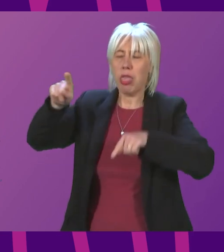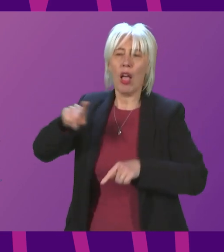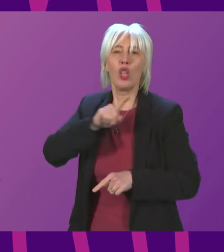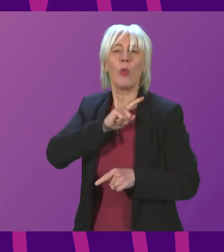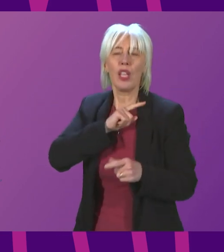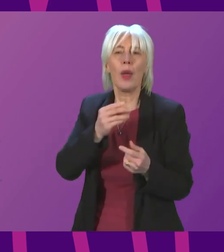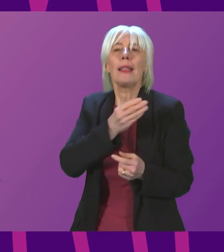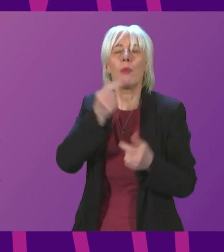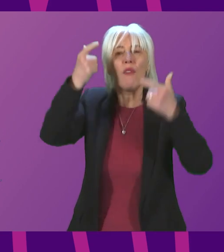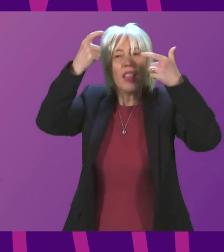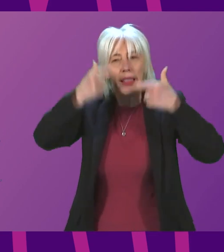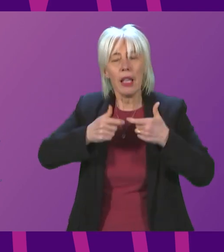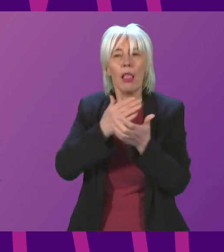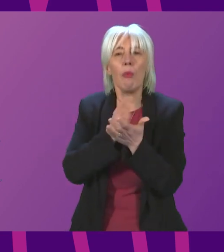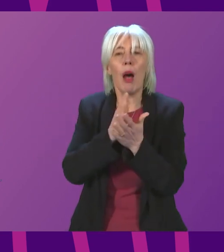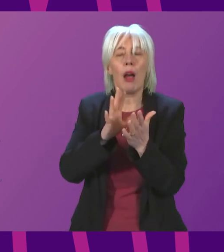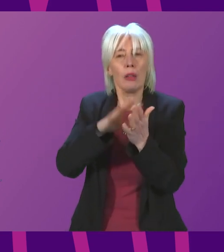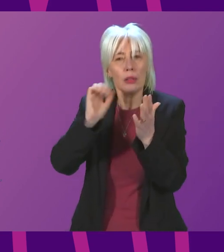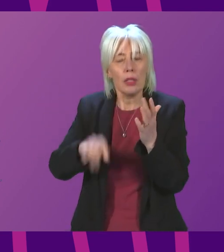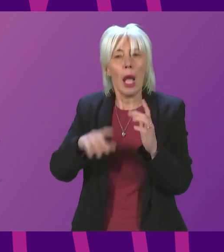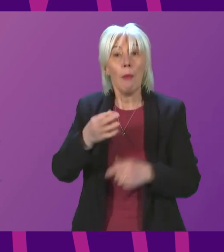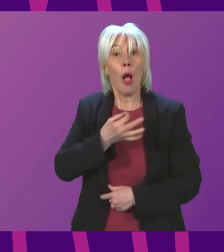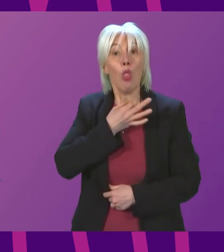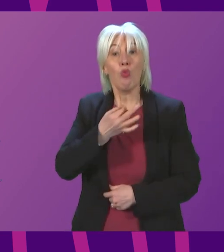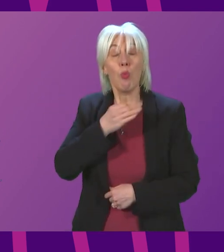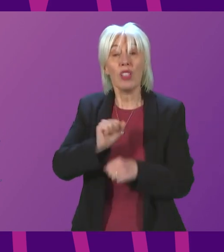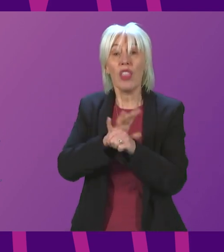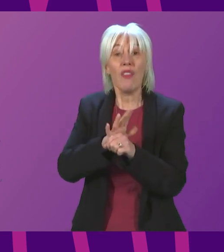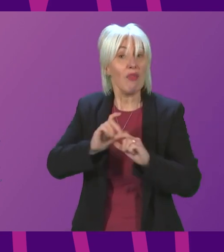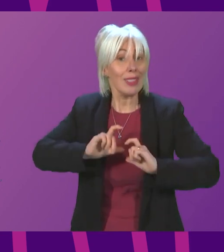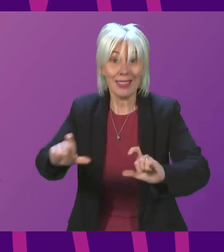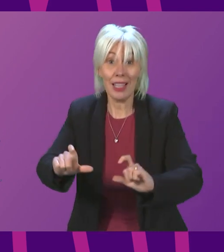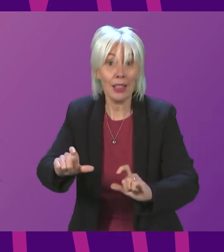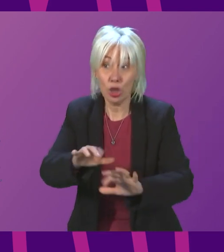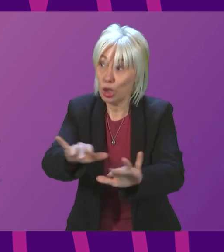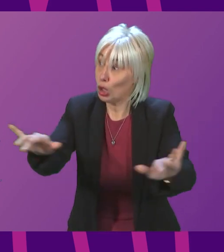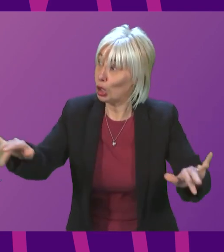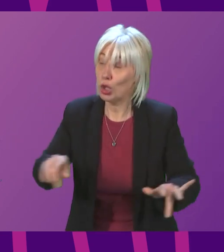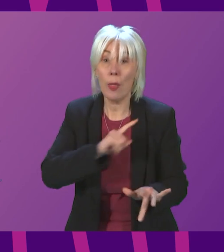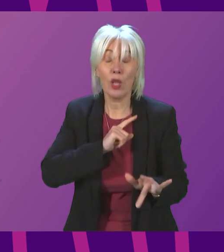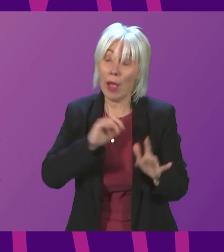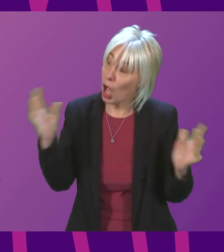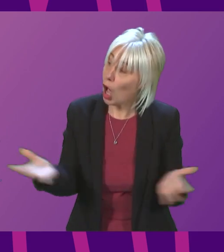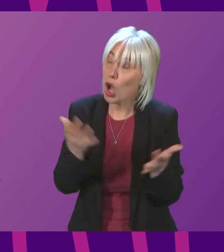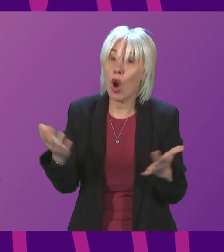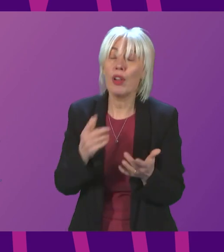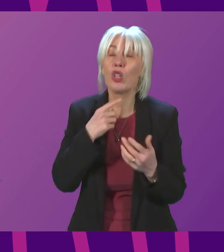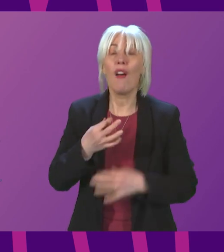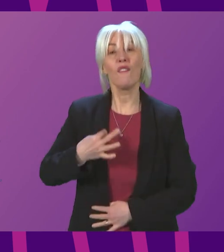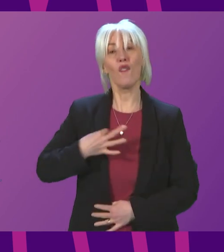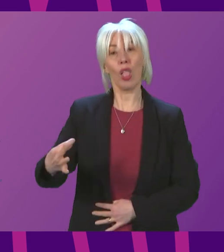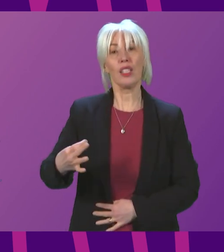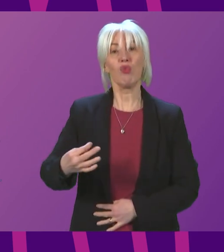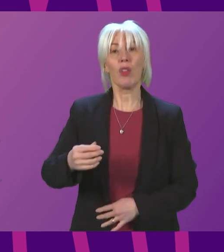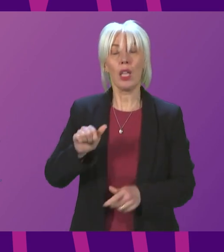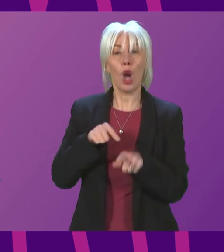lifting the legal restrictions but that does not mean the risk of the virus has gone away and therefore we will continue to encourage voluntary compliance and the point